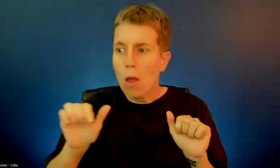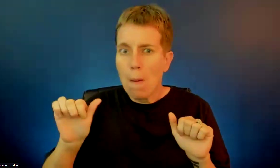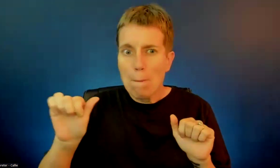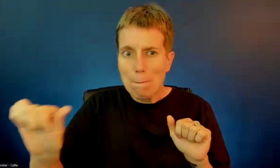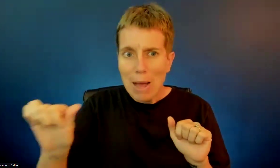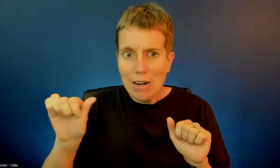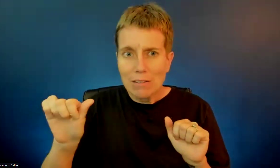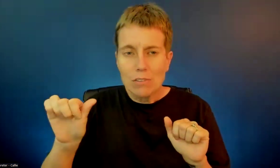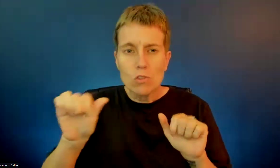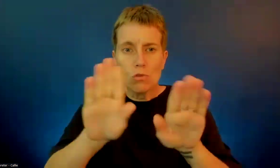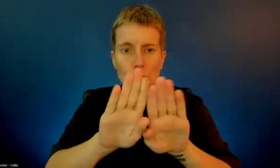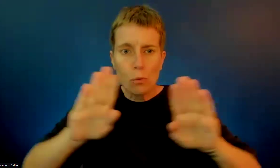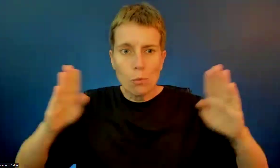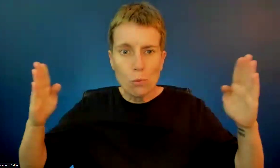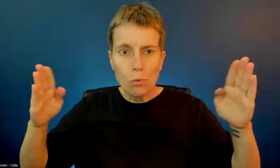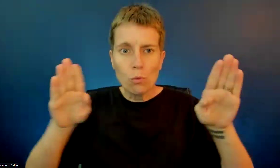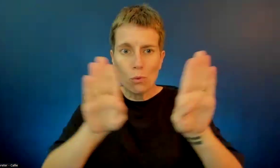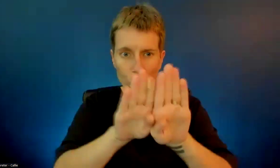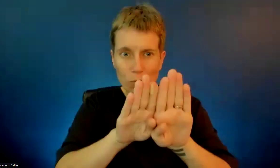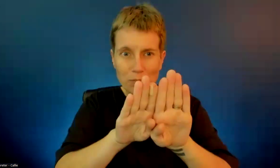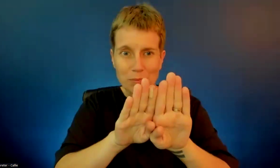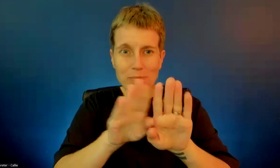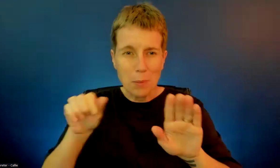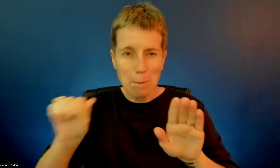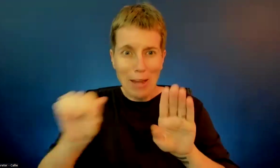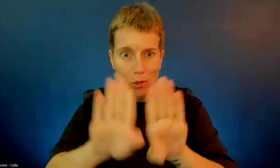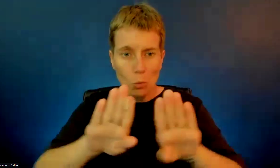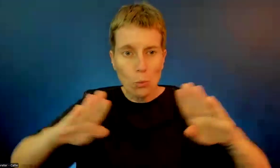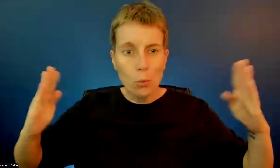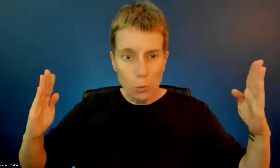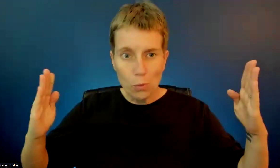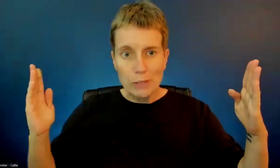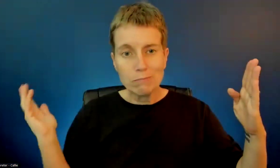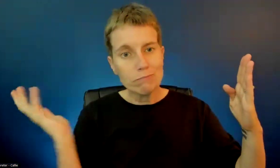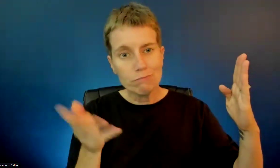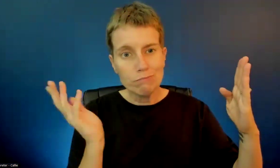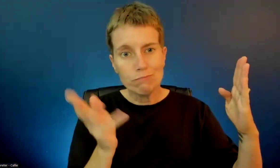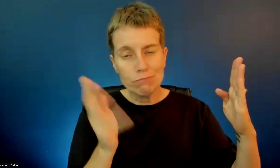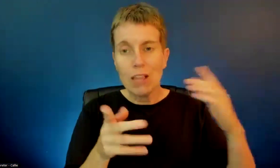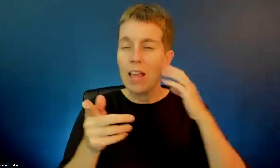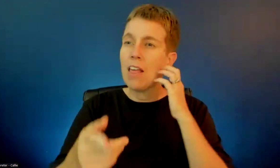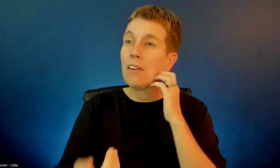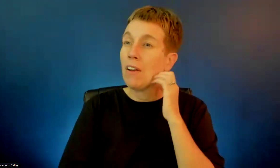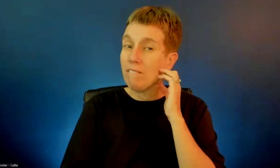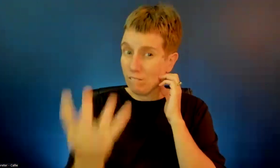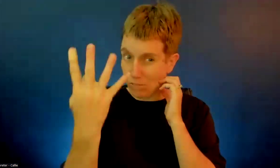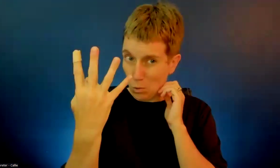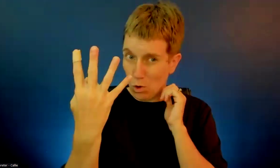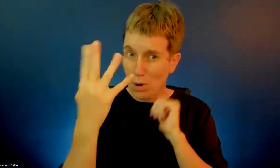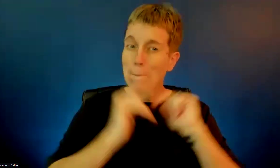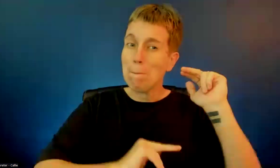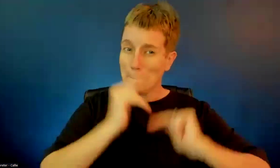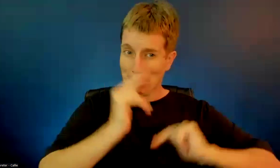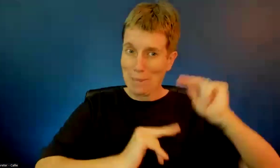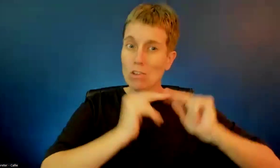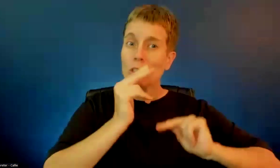about four more buildings I have to look at. But other than that, I'm aware of the situation of